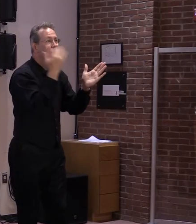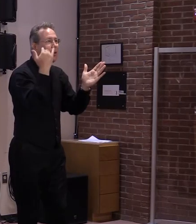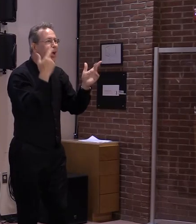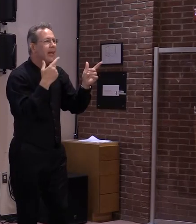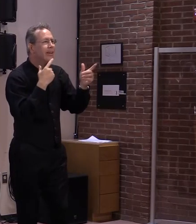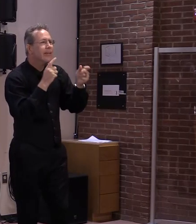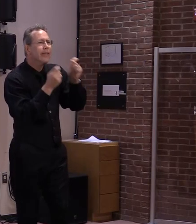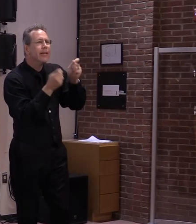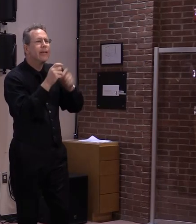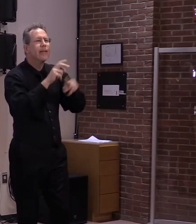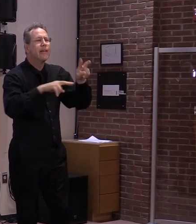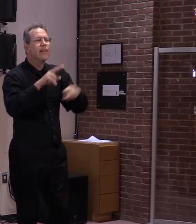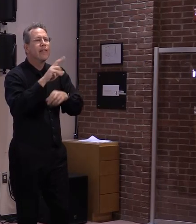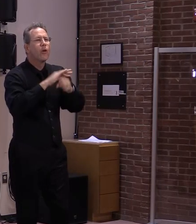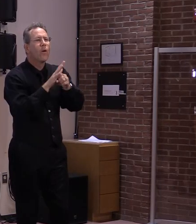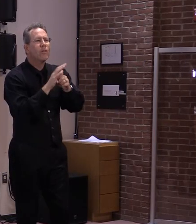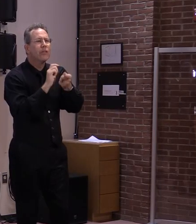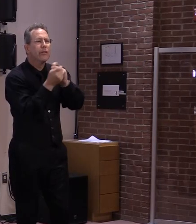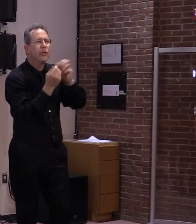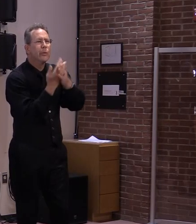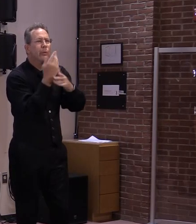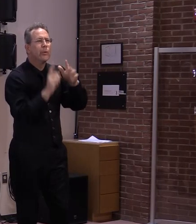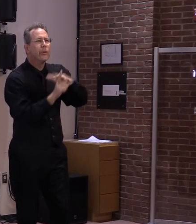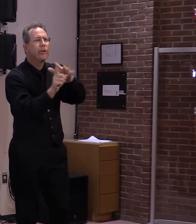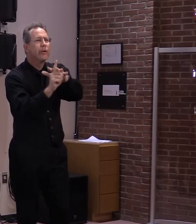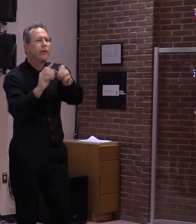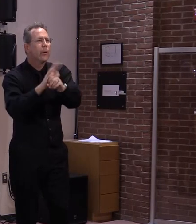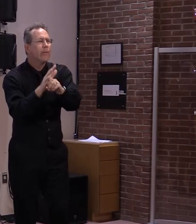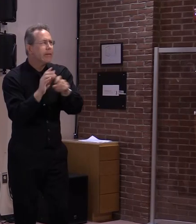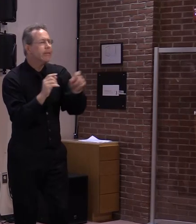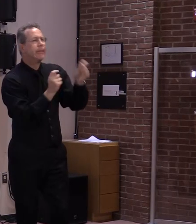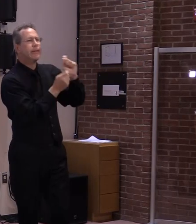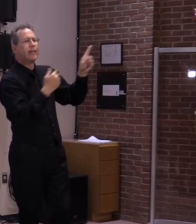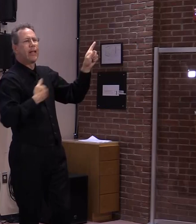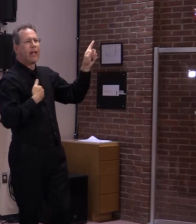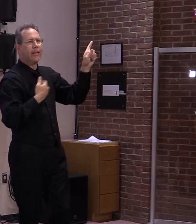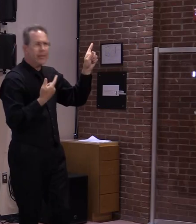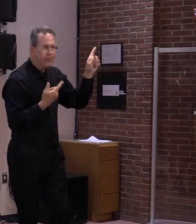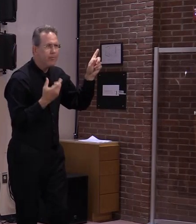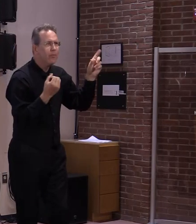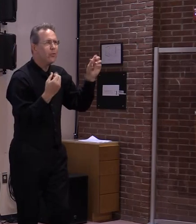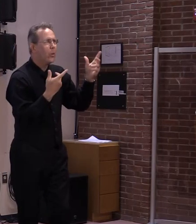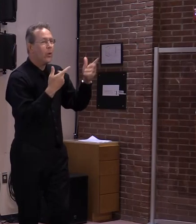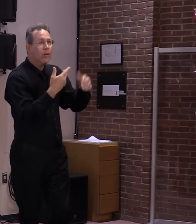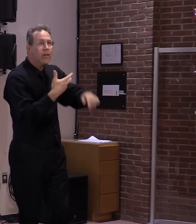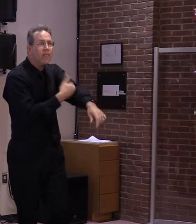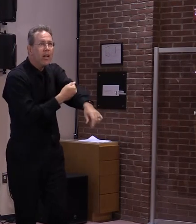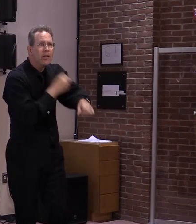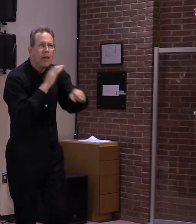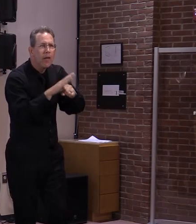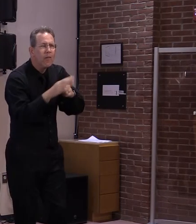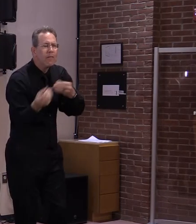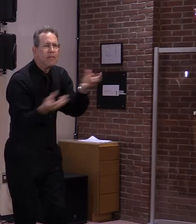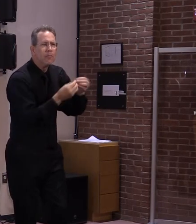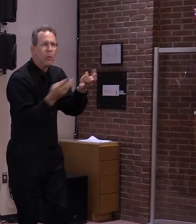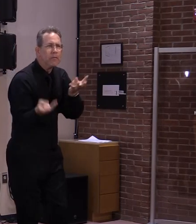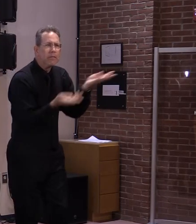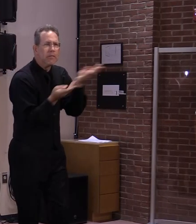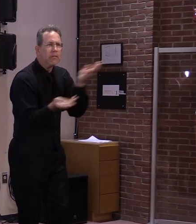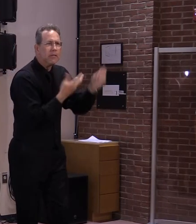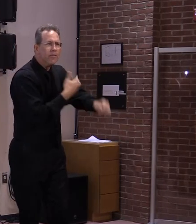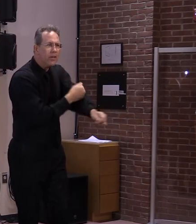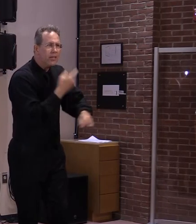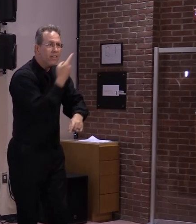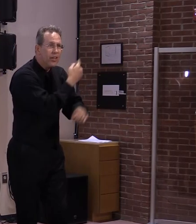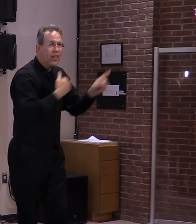and a limited vaccine supply. However, over the last four weeks, Canadian vaccination rates have increased dramatically,